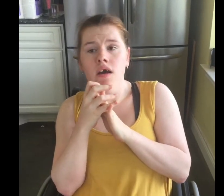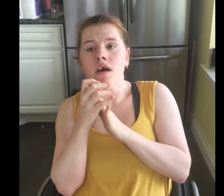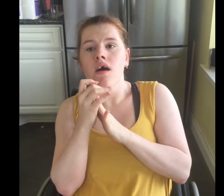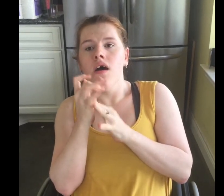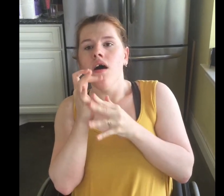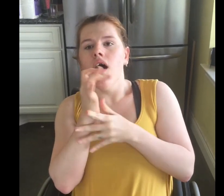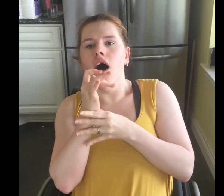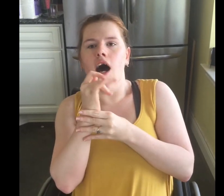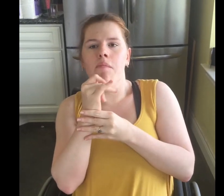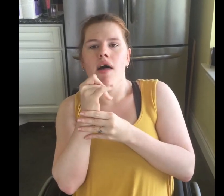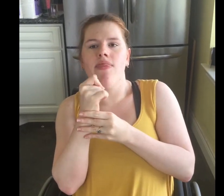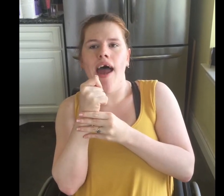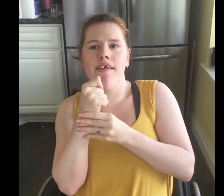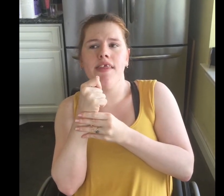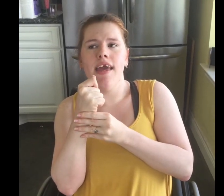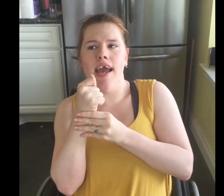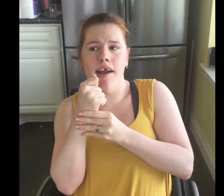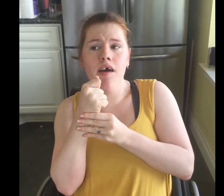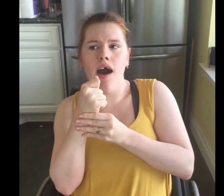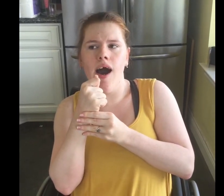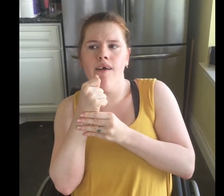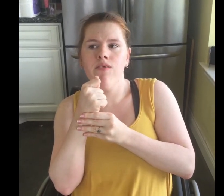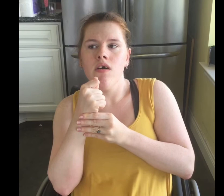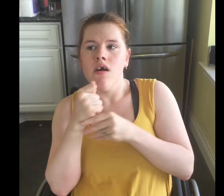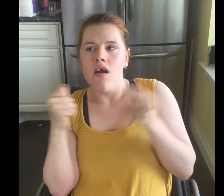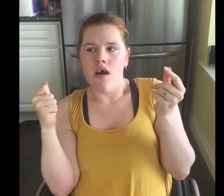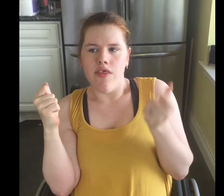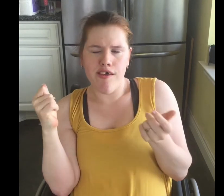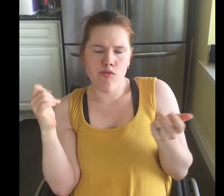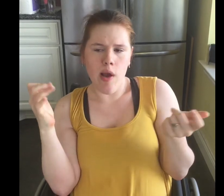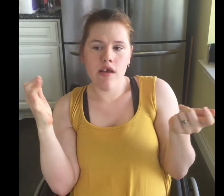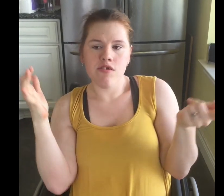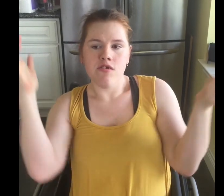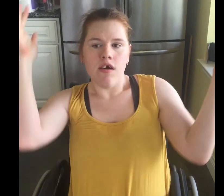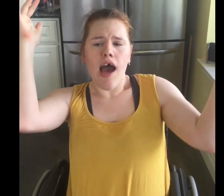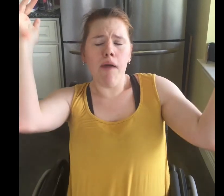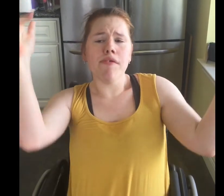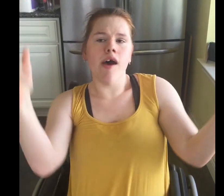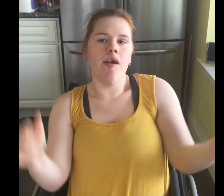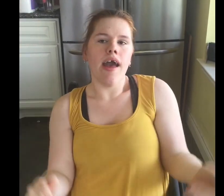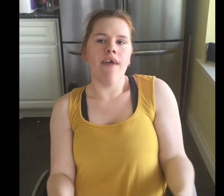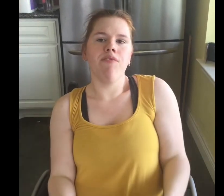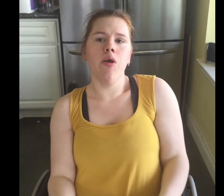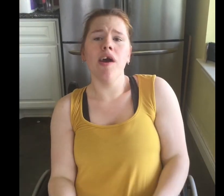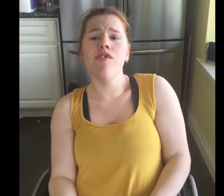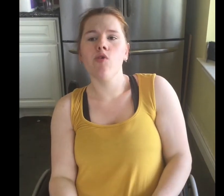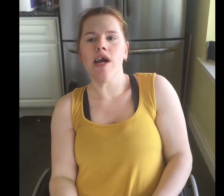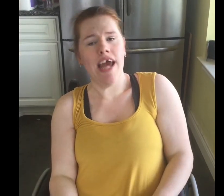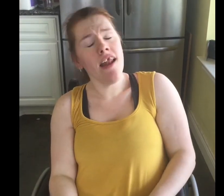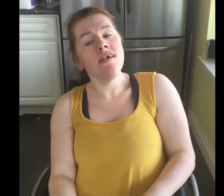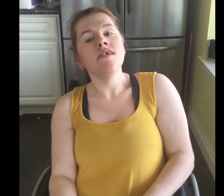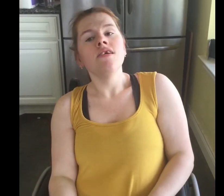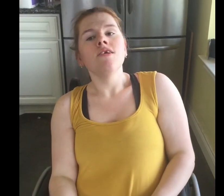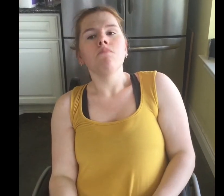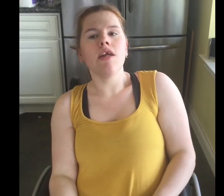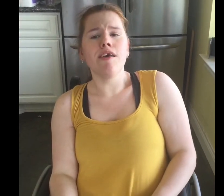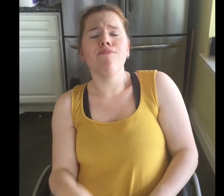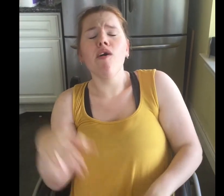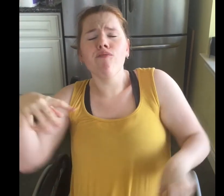um, that is the end of this week's episode. If you enjoyed it, please feel